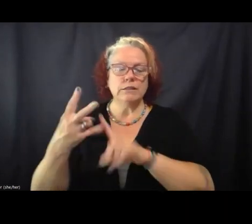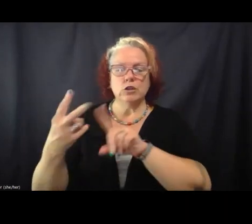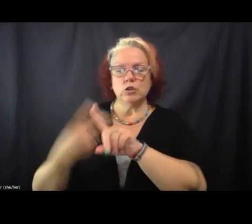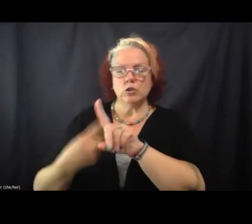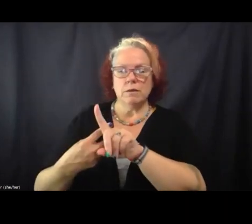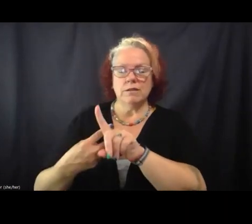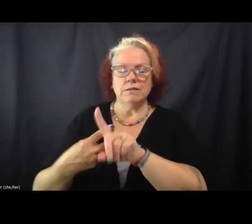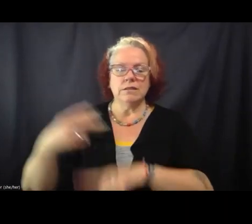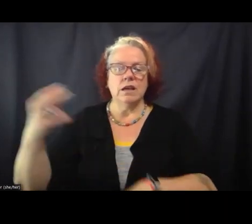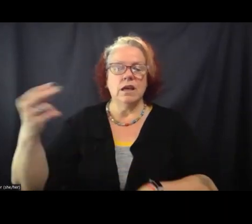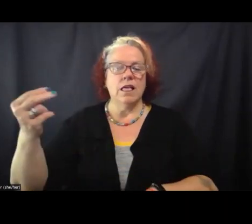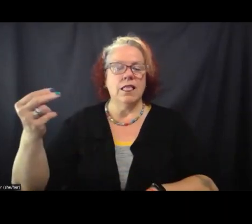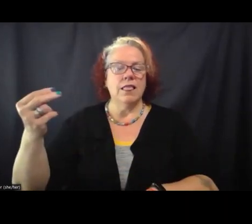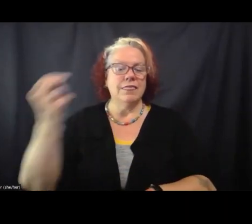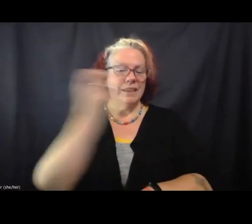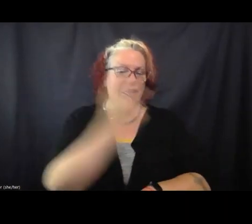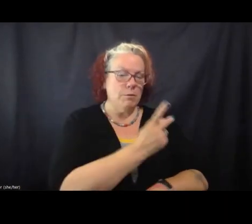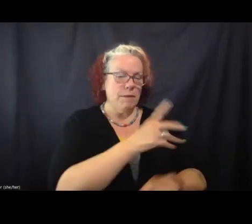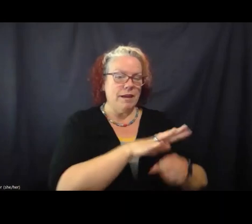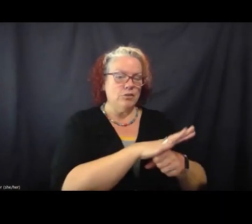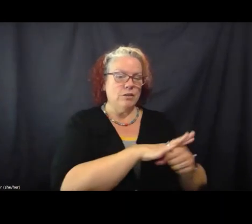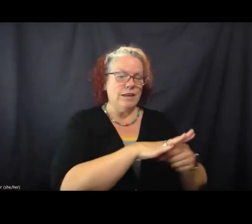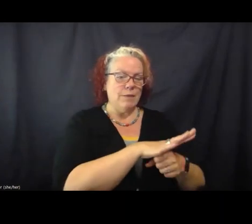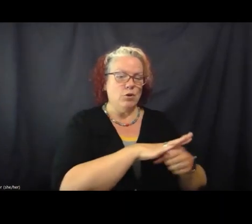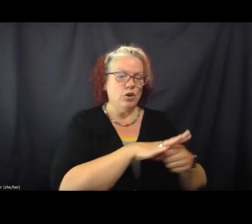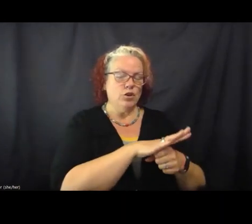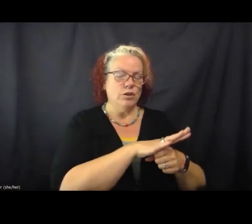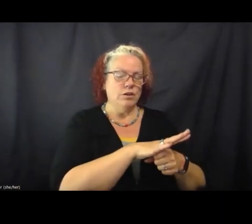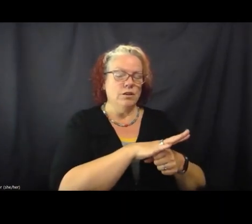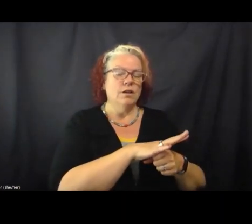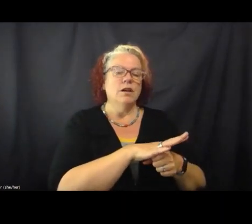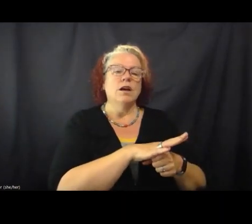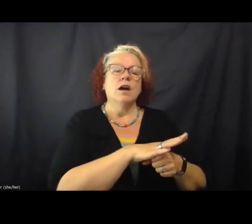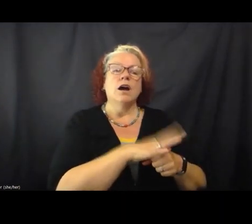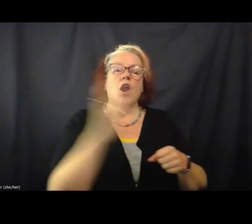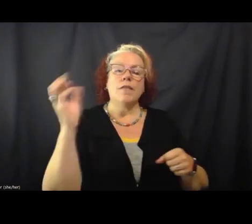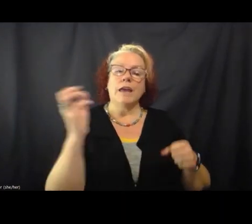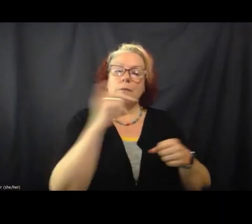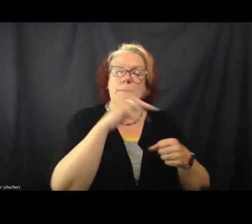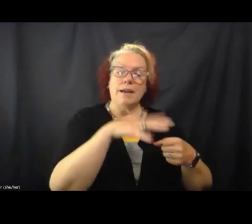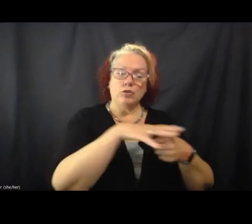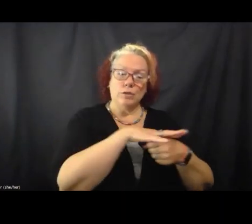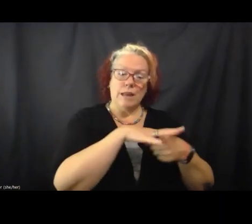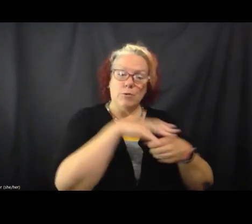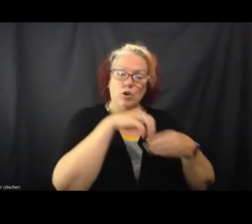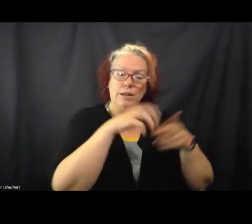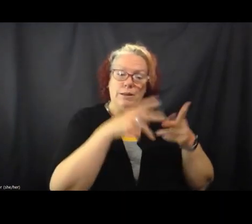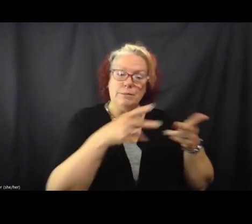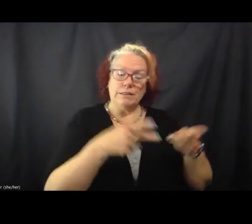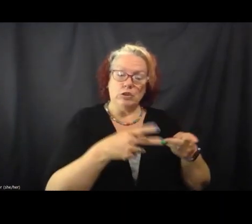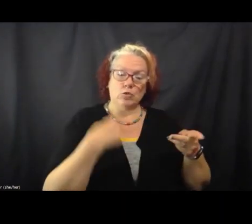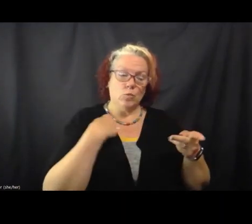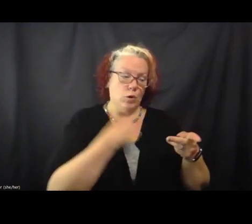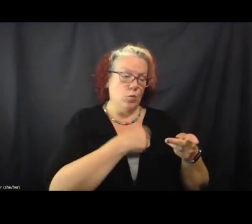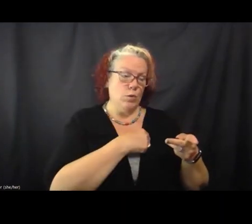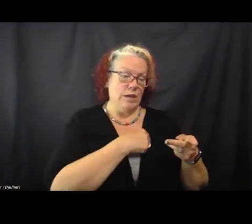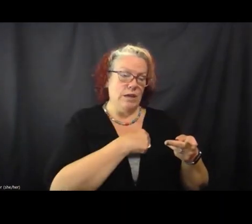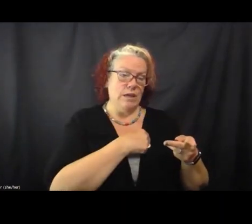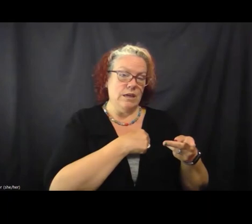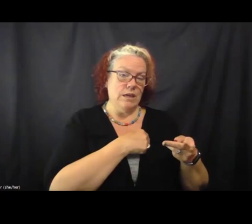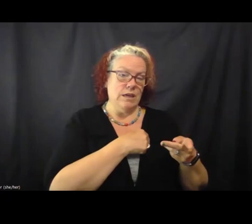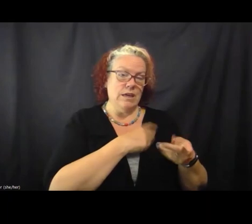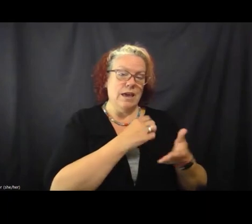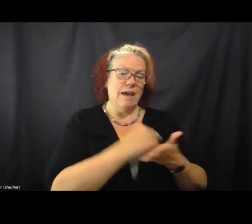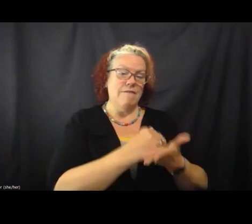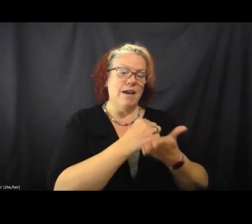back to our neighborhoods. And the question is, are they coming back to our neighborhoods in a position where we have helped made it